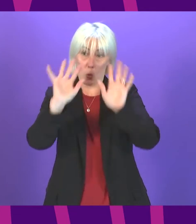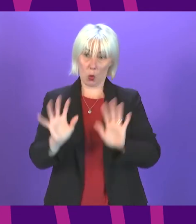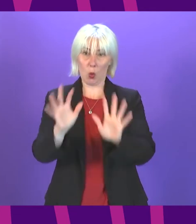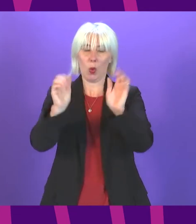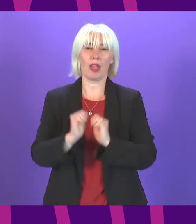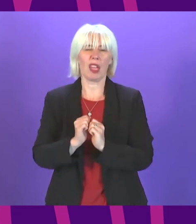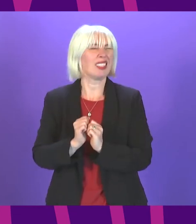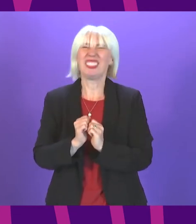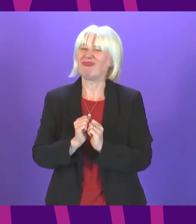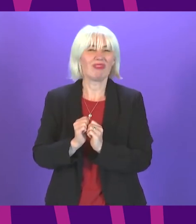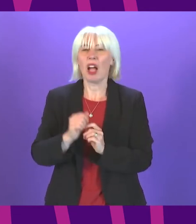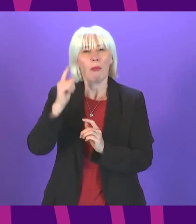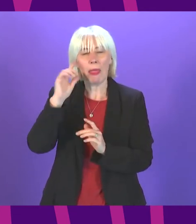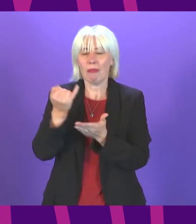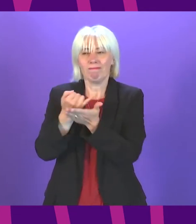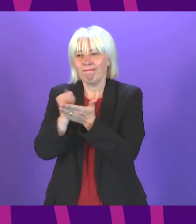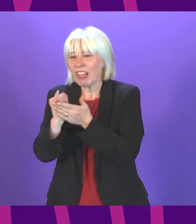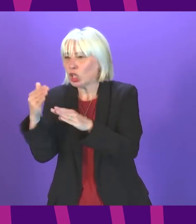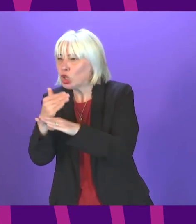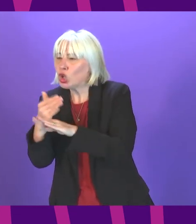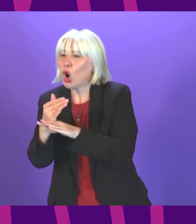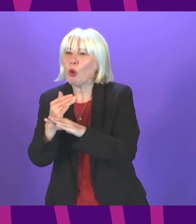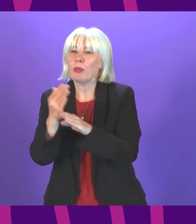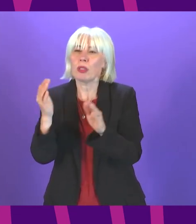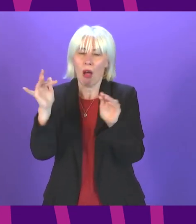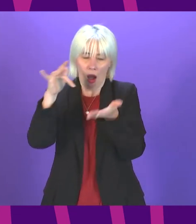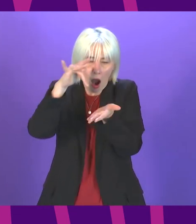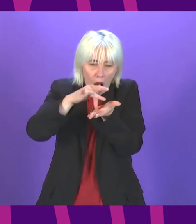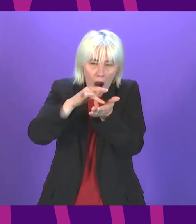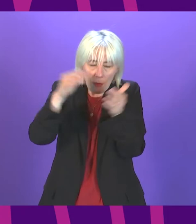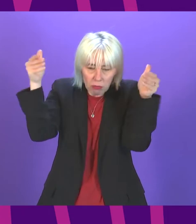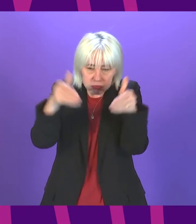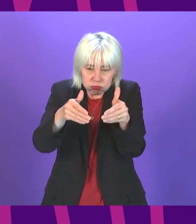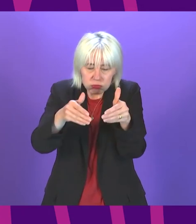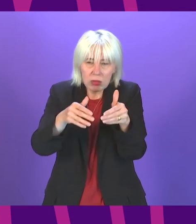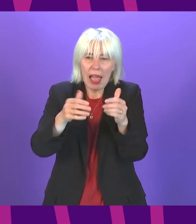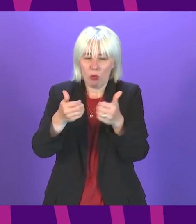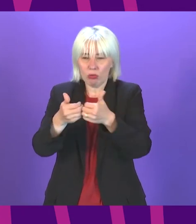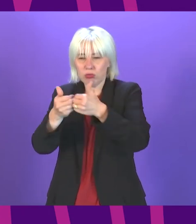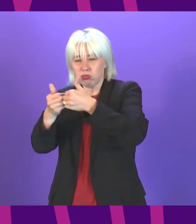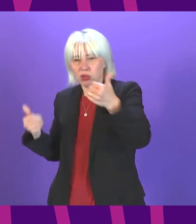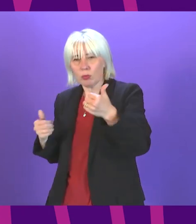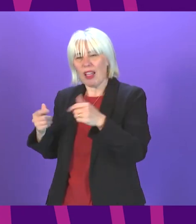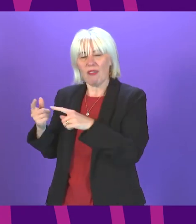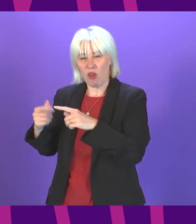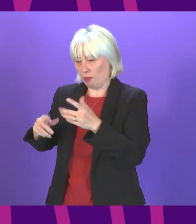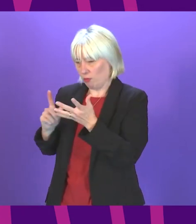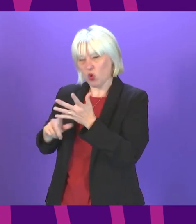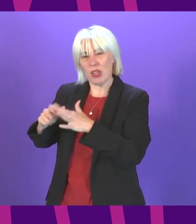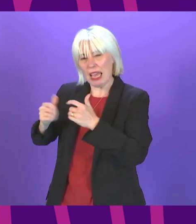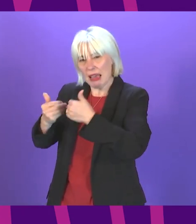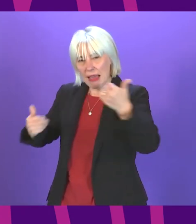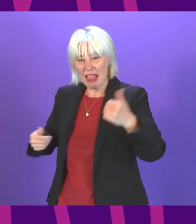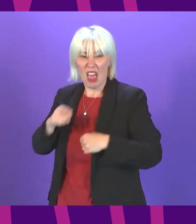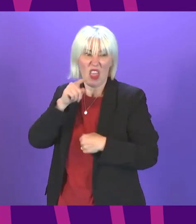to see that being anti-jobs urban centric and wanting to break up the UK are the very things that stood between